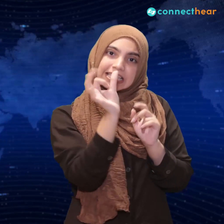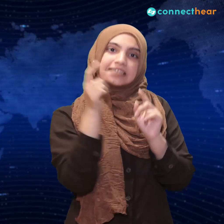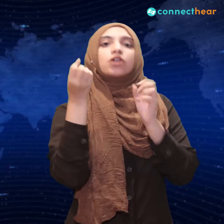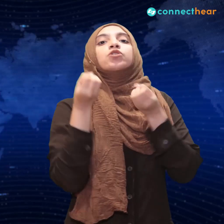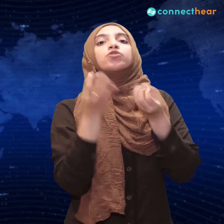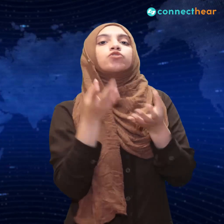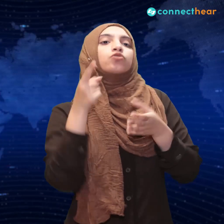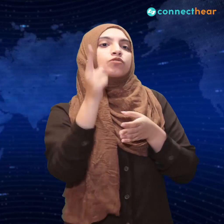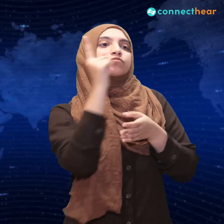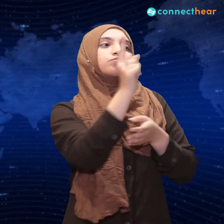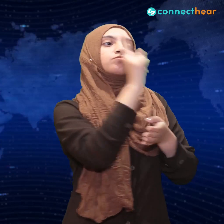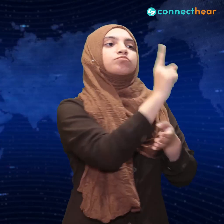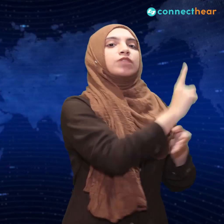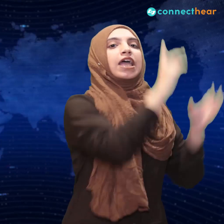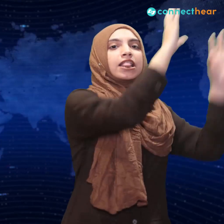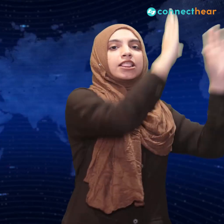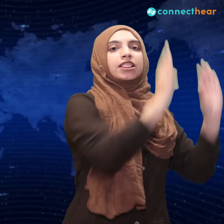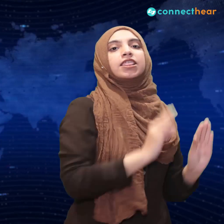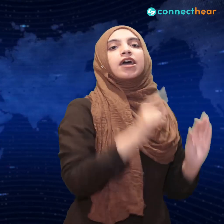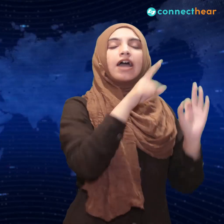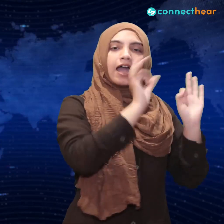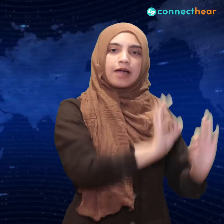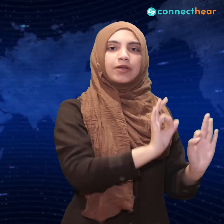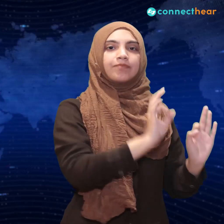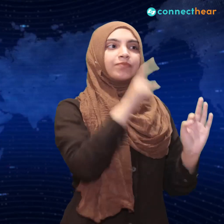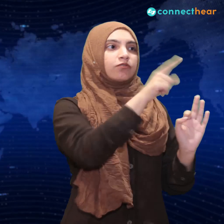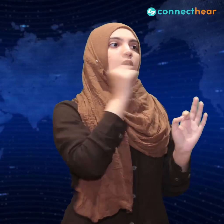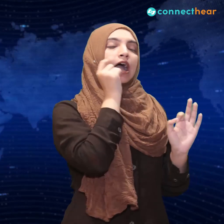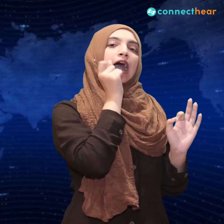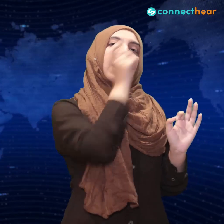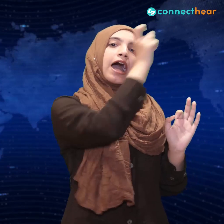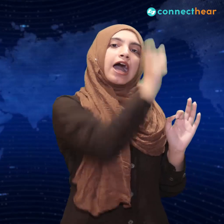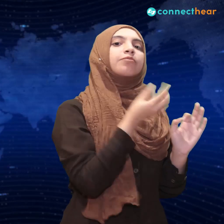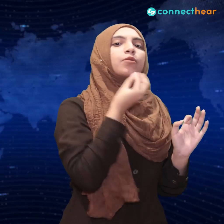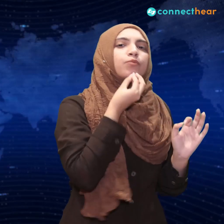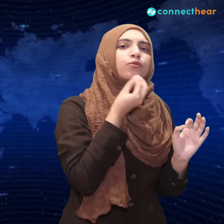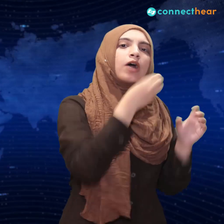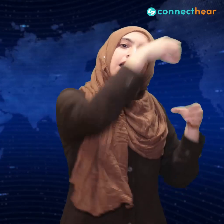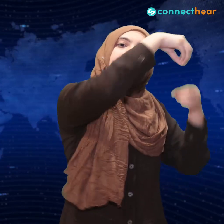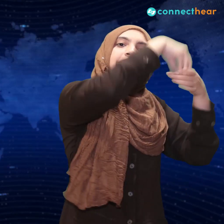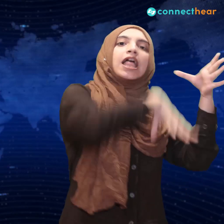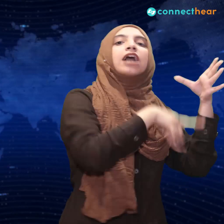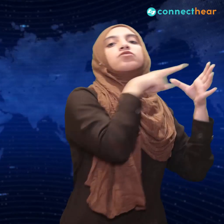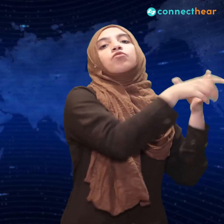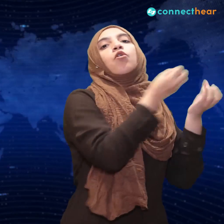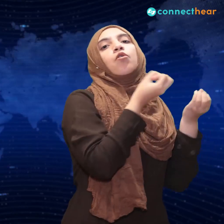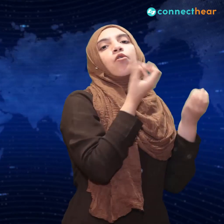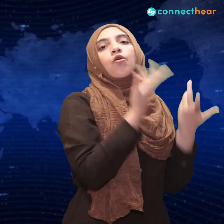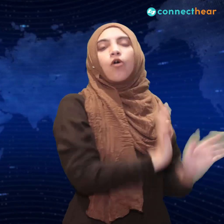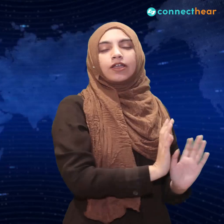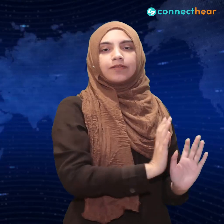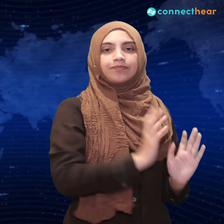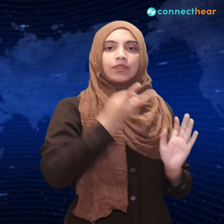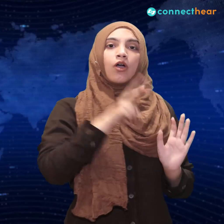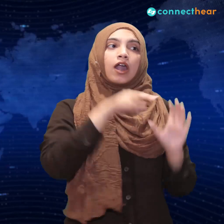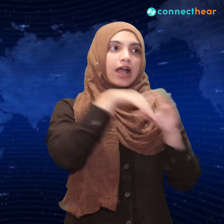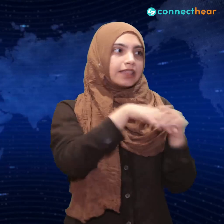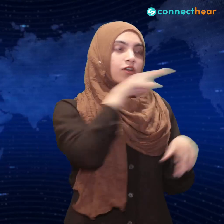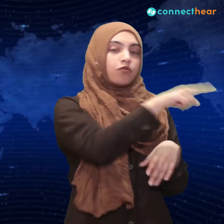be. Except the fact that the old man is the organizer and the number one player makes it different because he